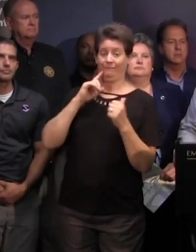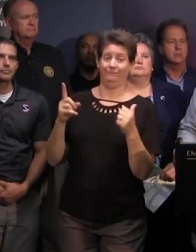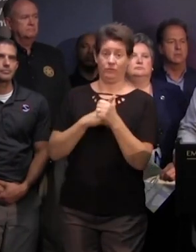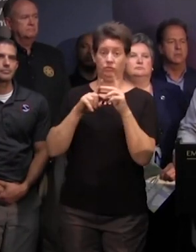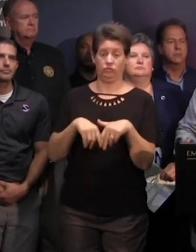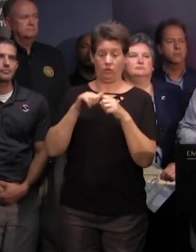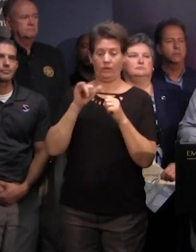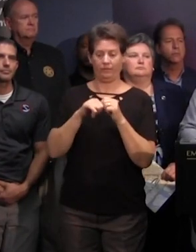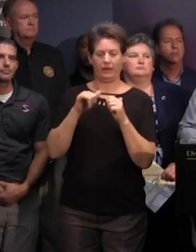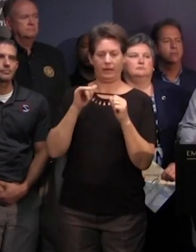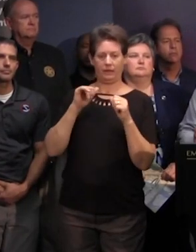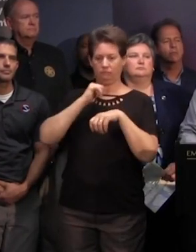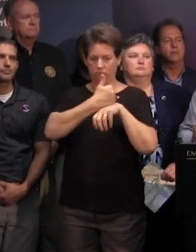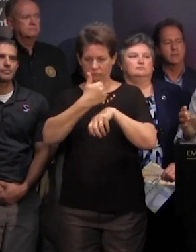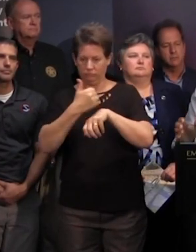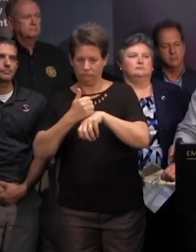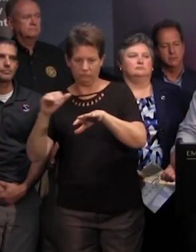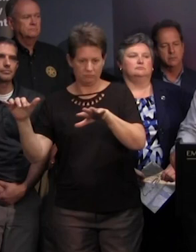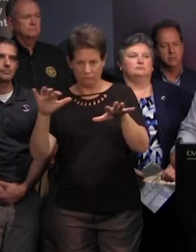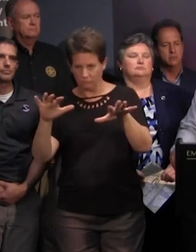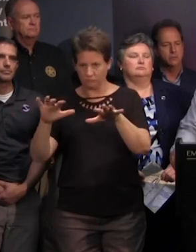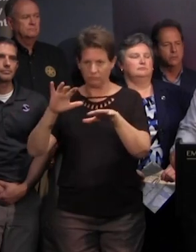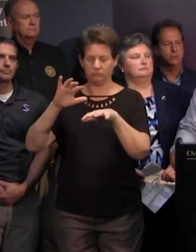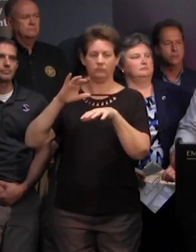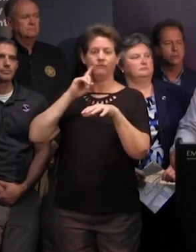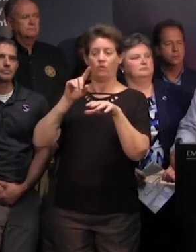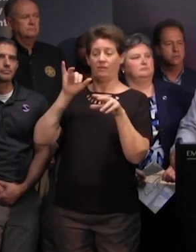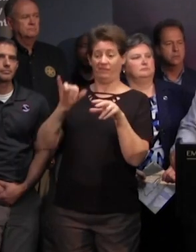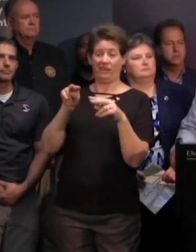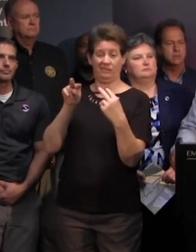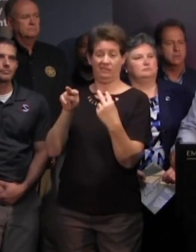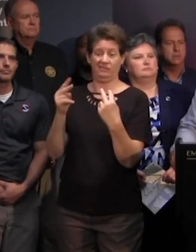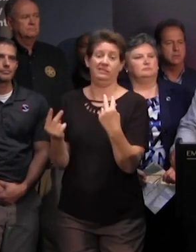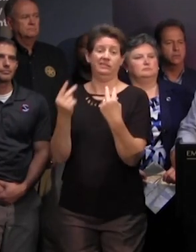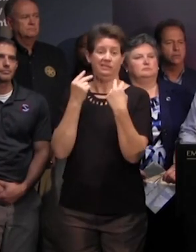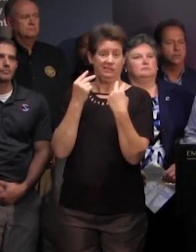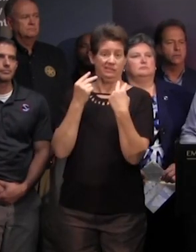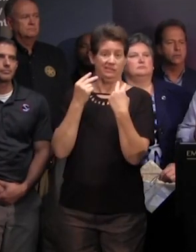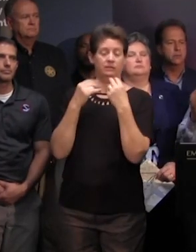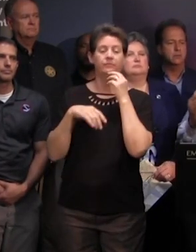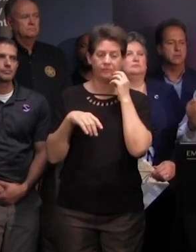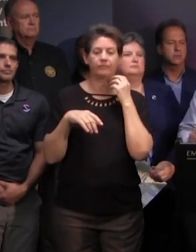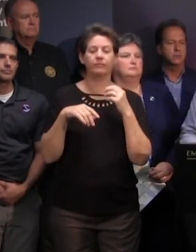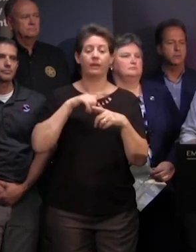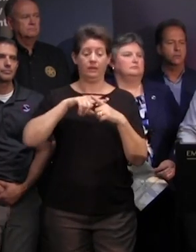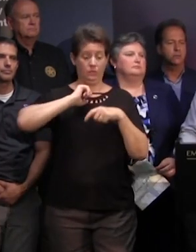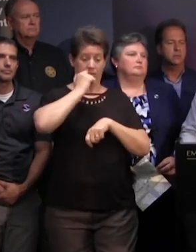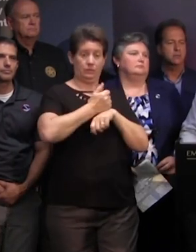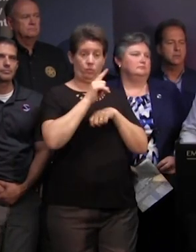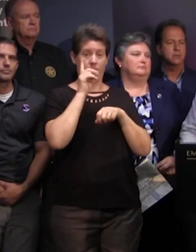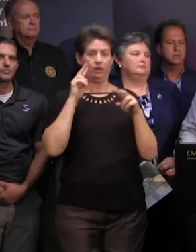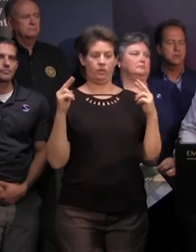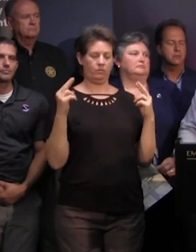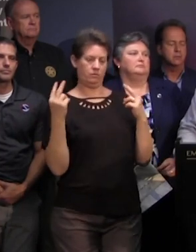that's where we will load the vehicles on the reverse side and we have an egress that's the end that's where the vehicles will exit the